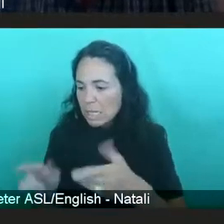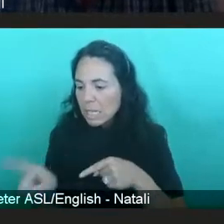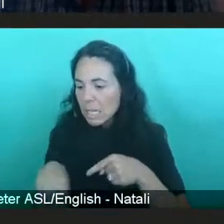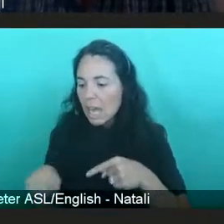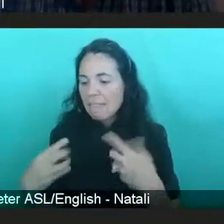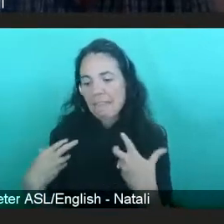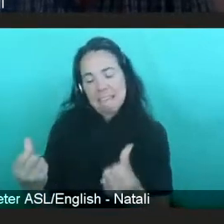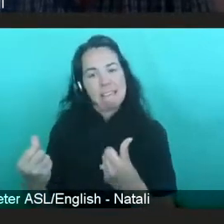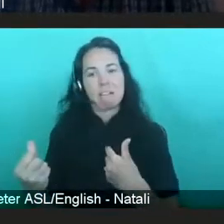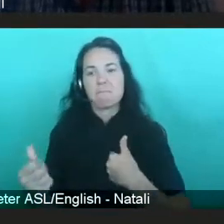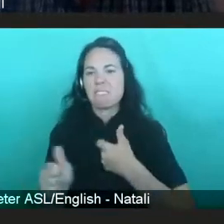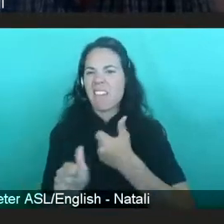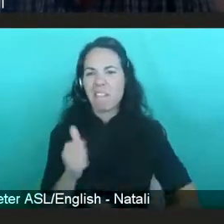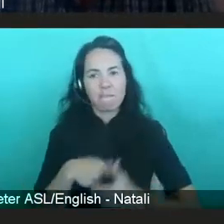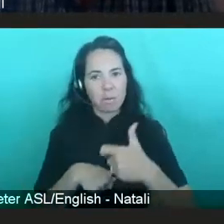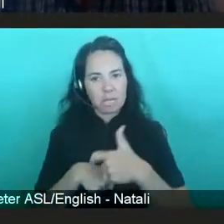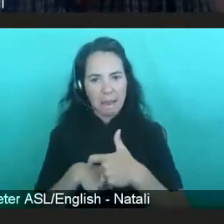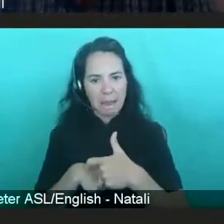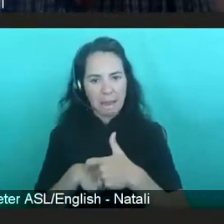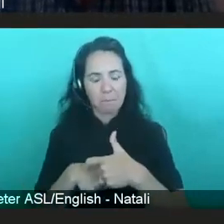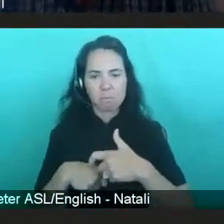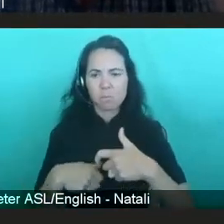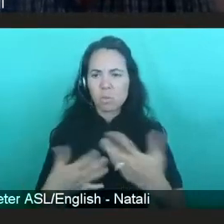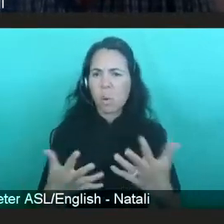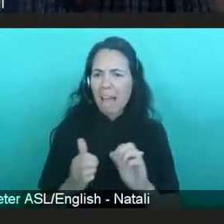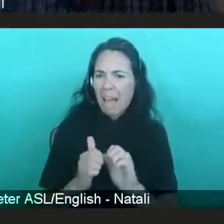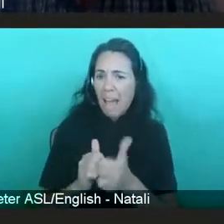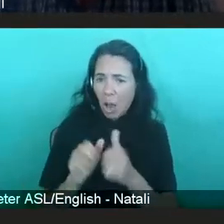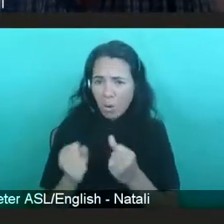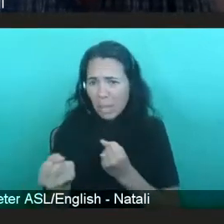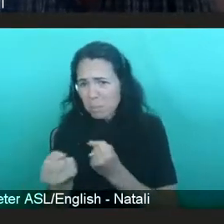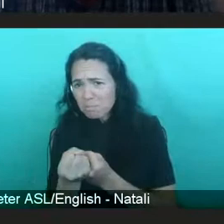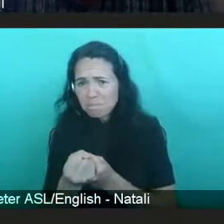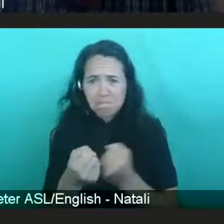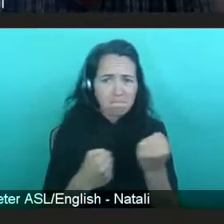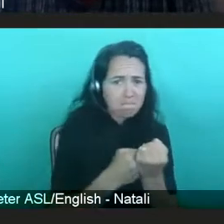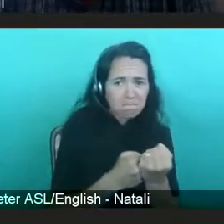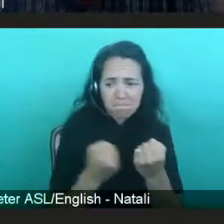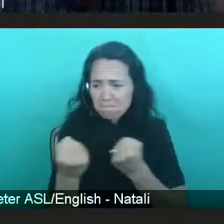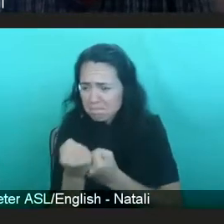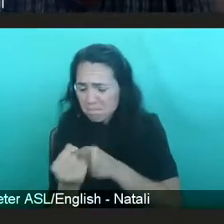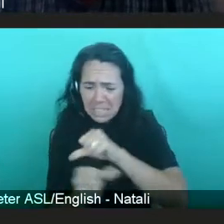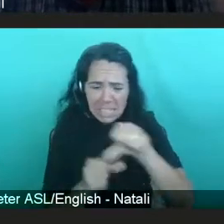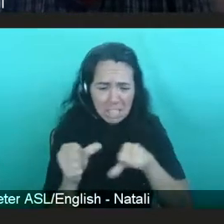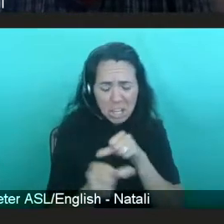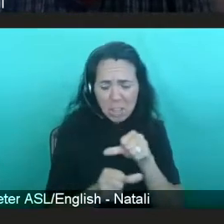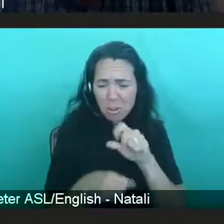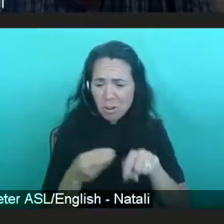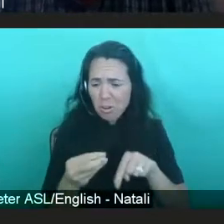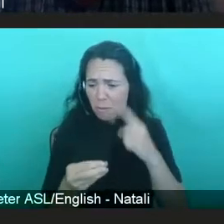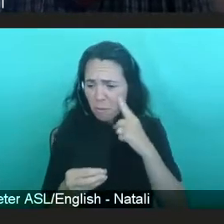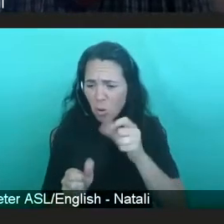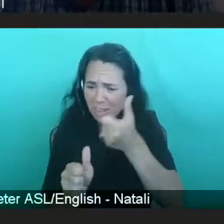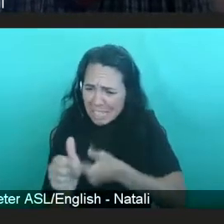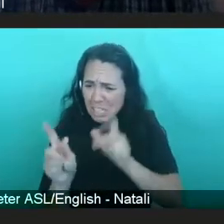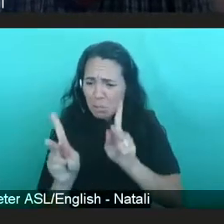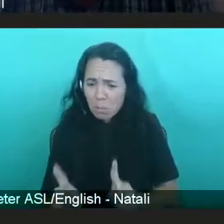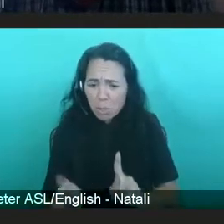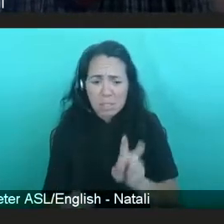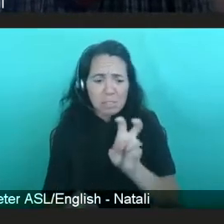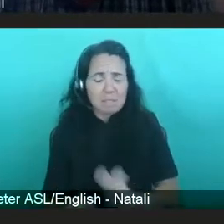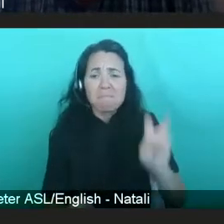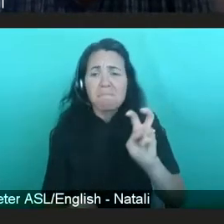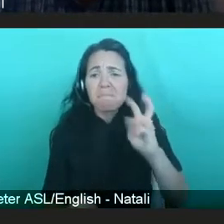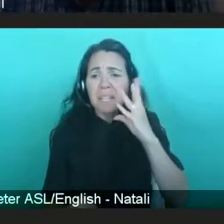how can we support one another in regards to our journey of recovery? But in the